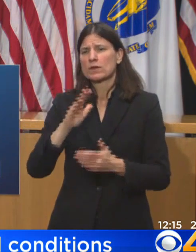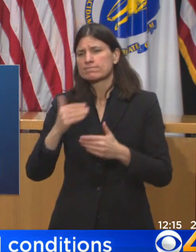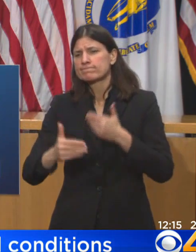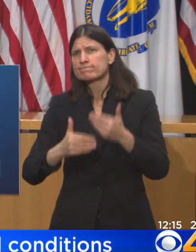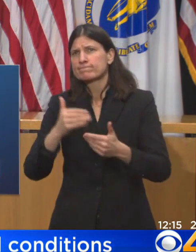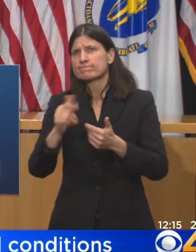going to take a little while.